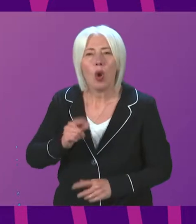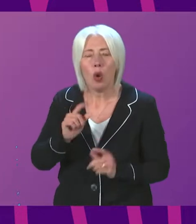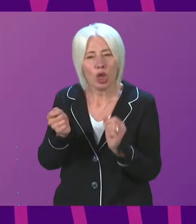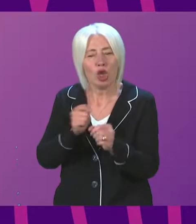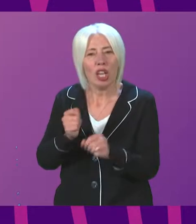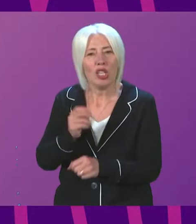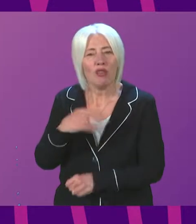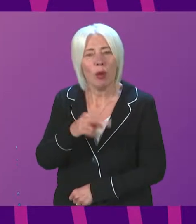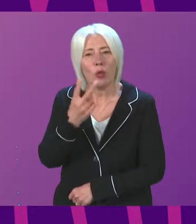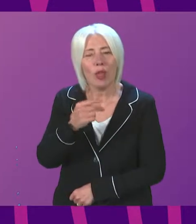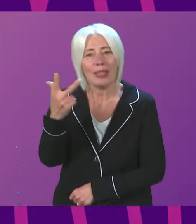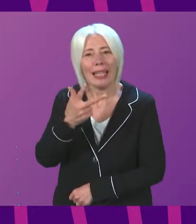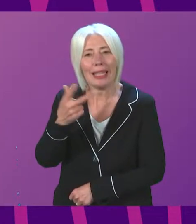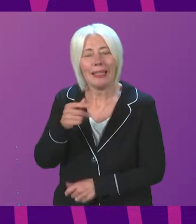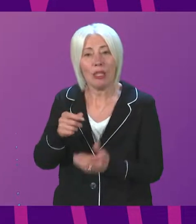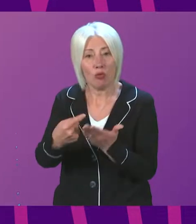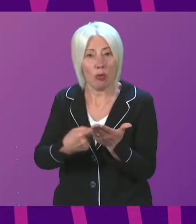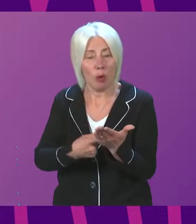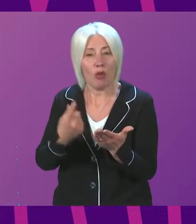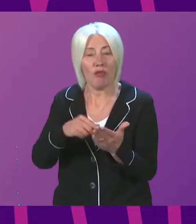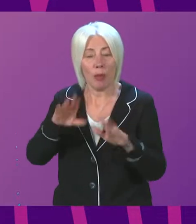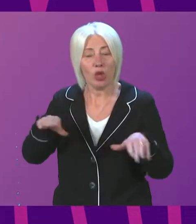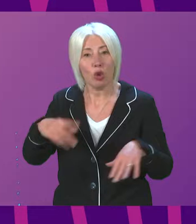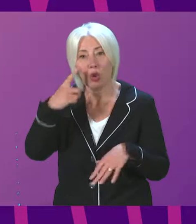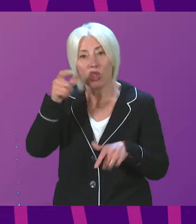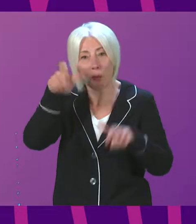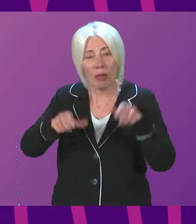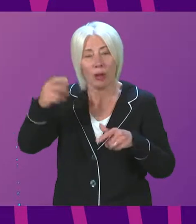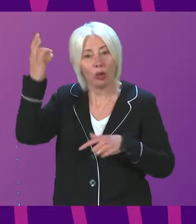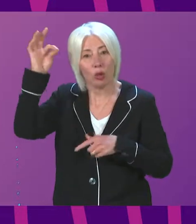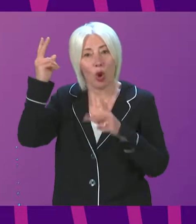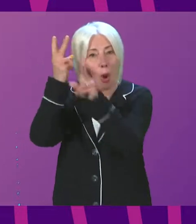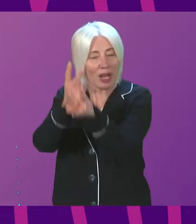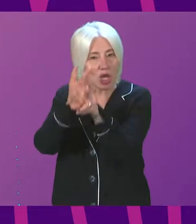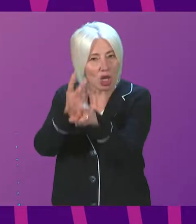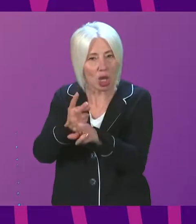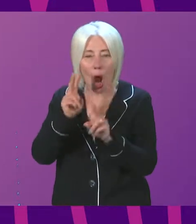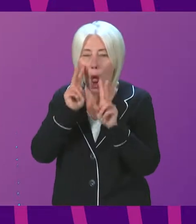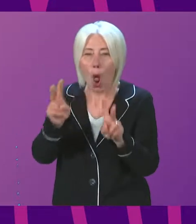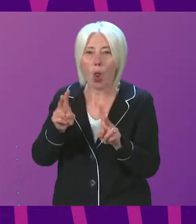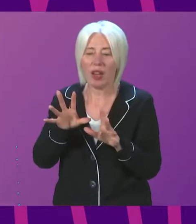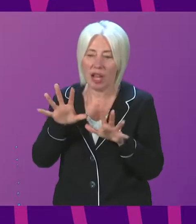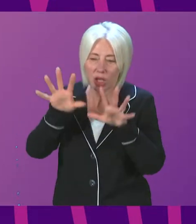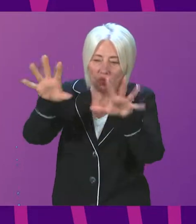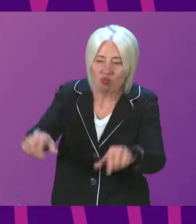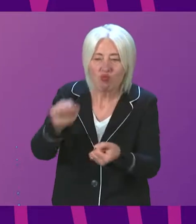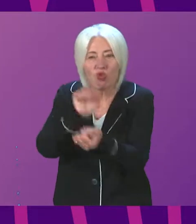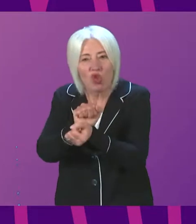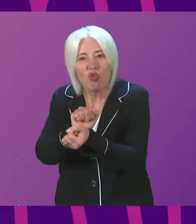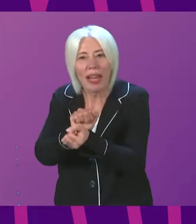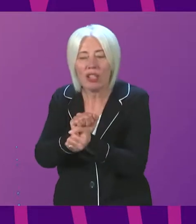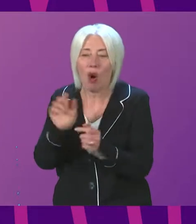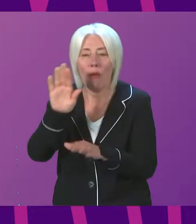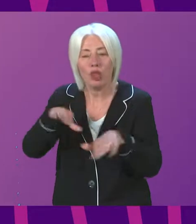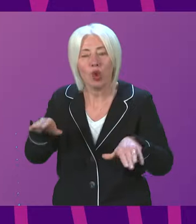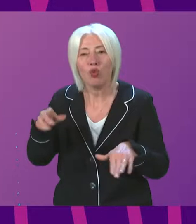the 2018 report by the Children and Young People's Commissioner regarding concerns about the restraint of children in schools First Minister